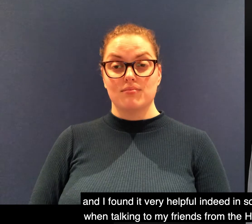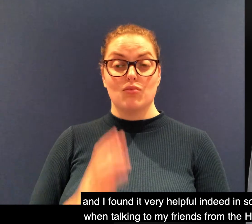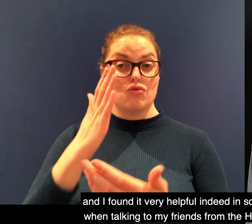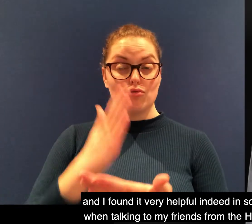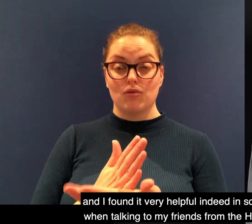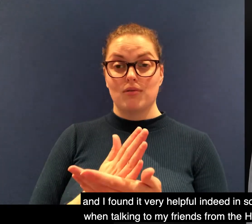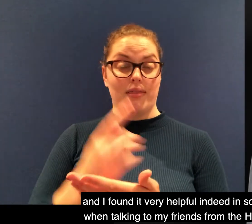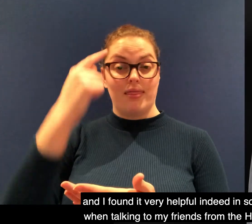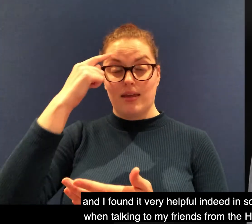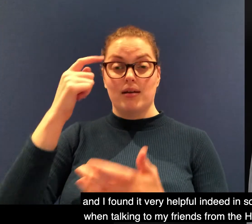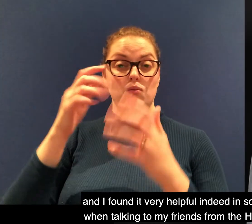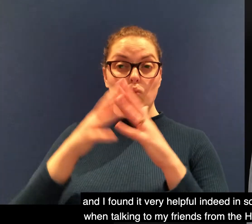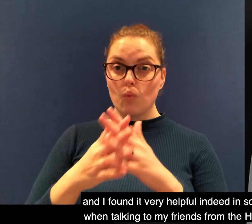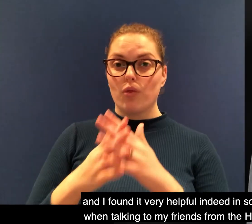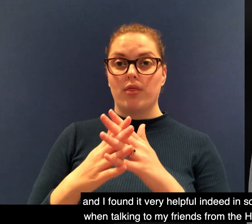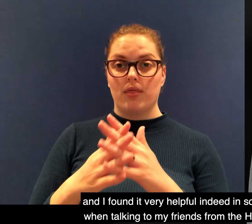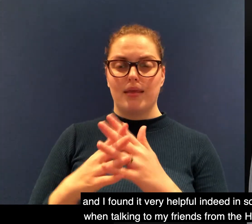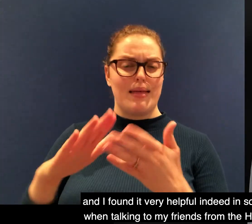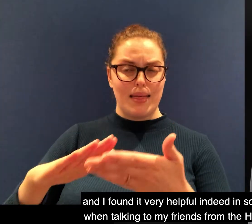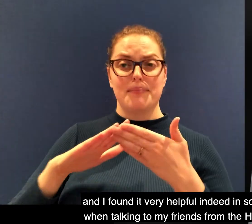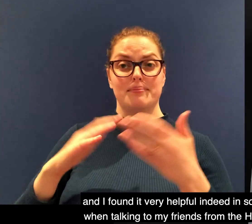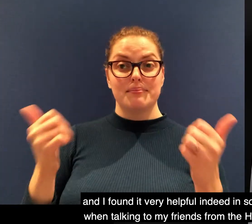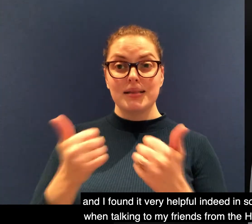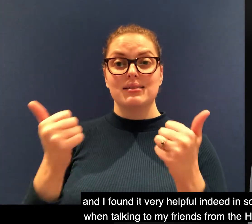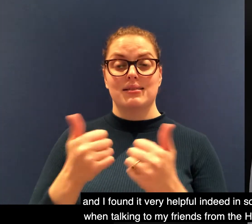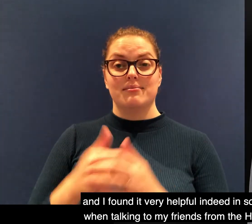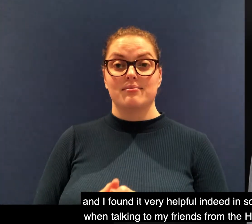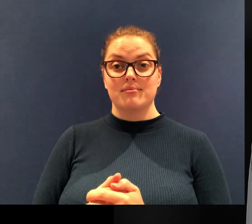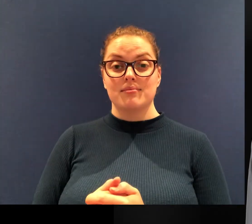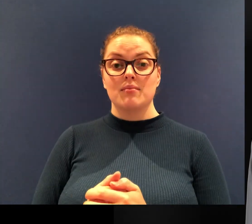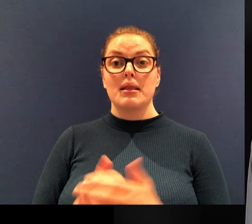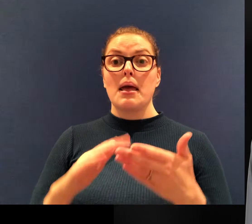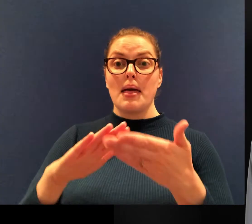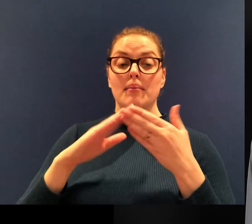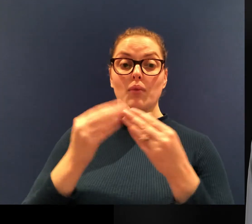some meetings and also when talking to my friends from the Hunter Deaf Blind Group.